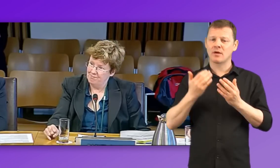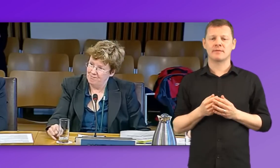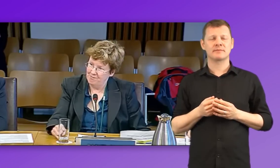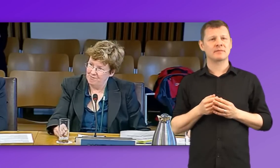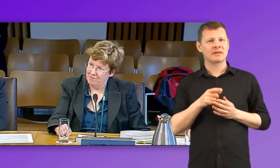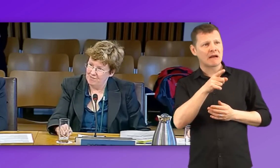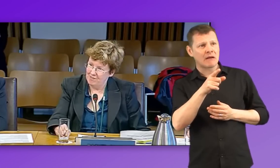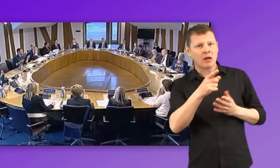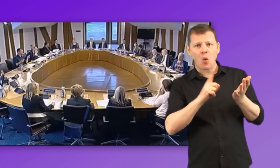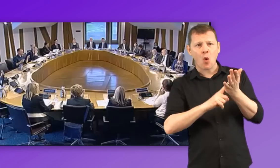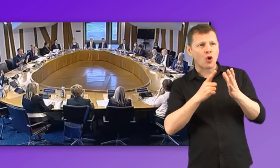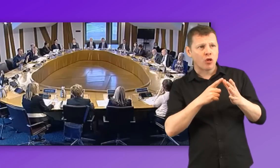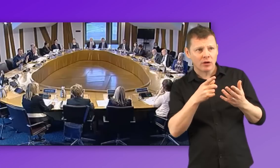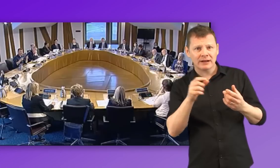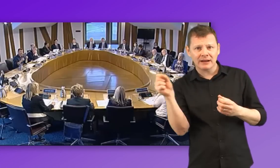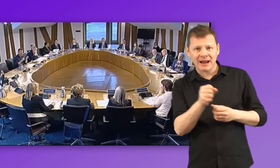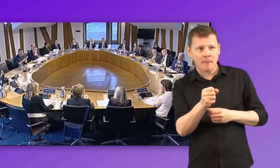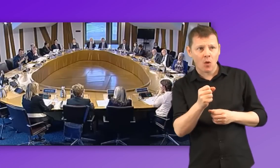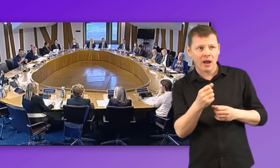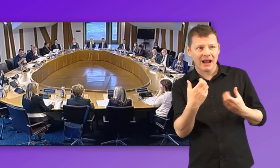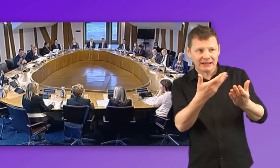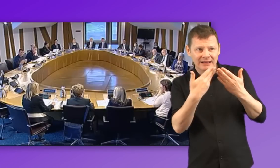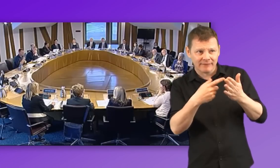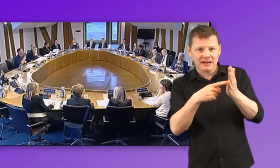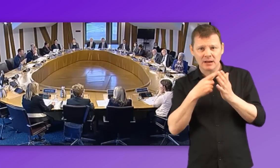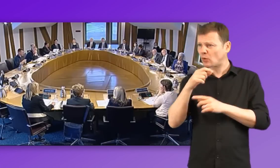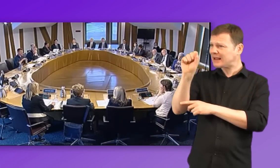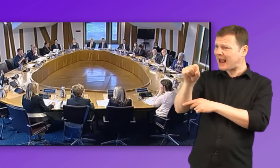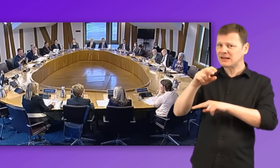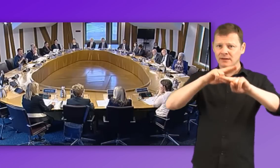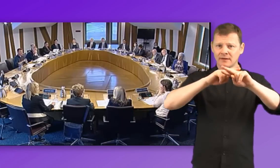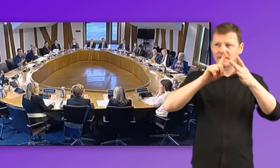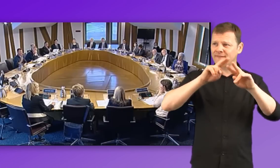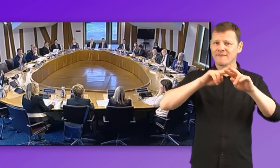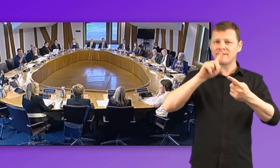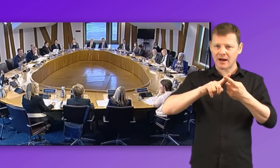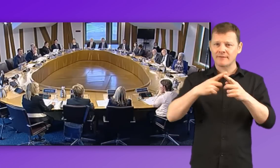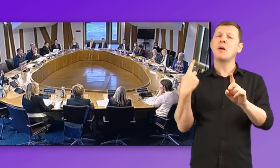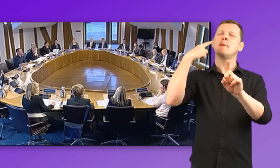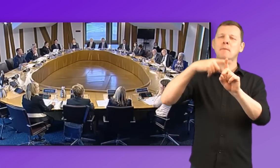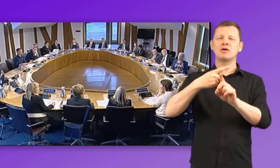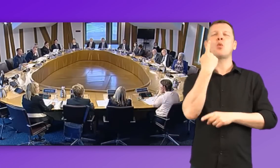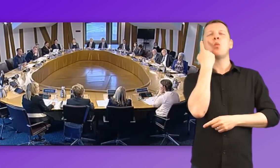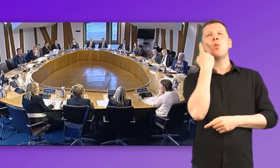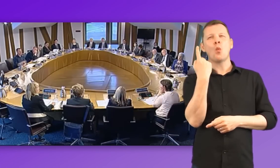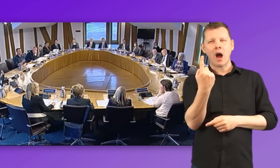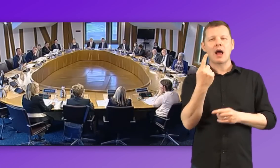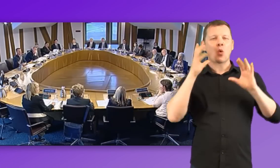of local authority that employs one? Yes, five employees, one. And there is one freelance who's working across some local